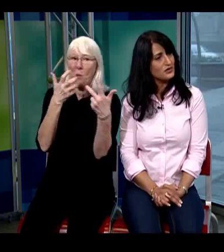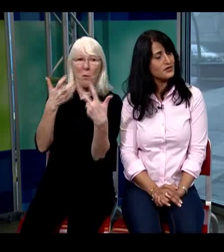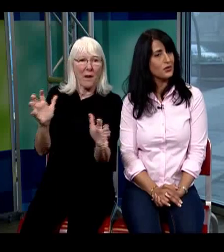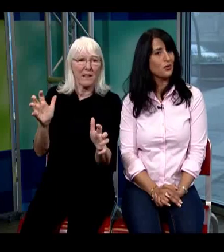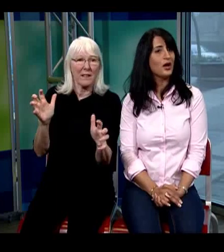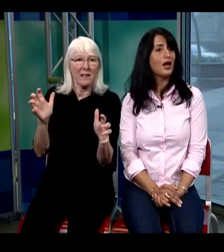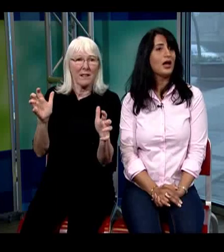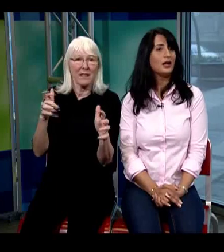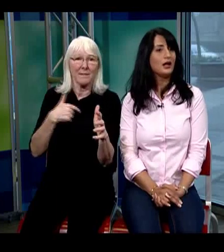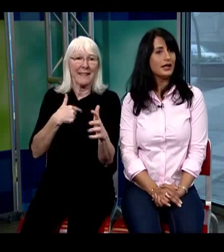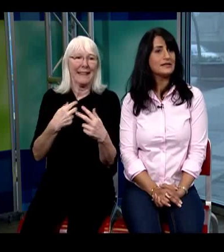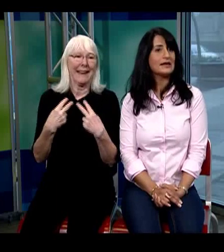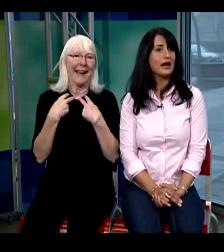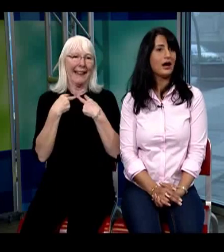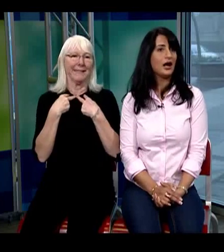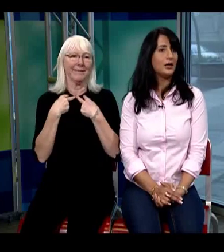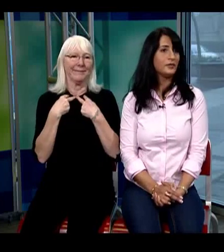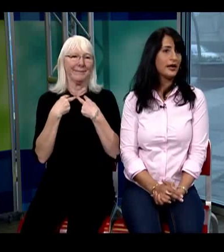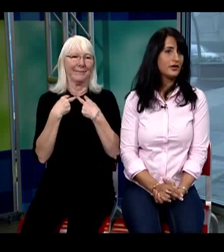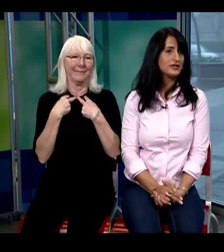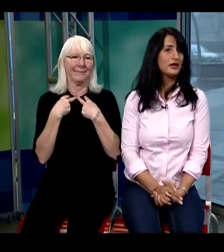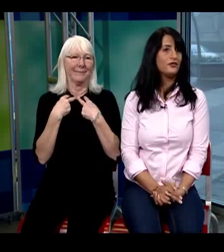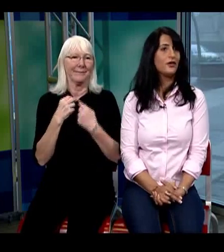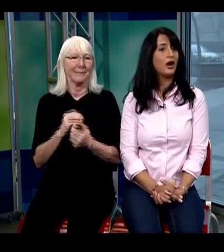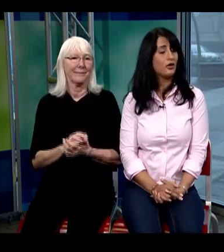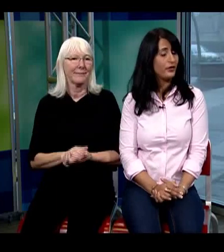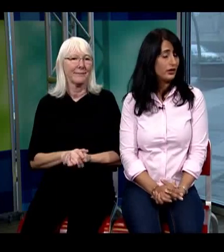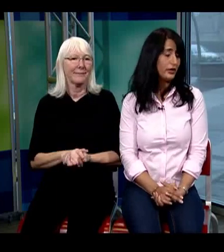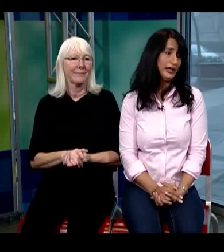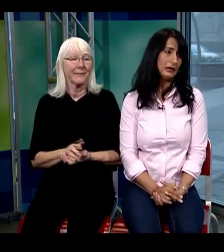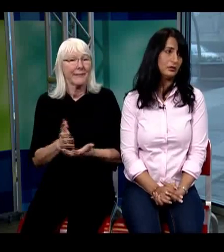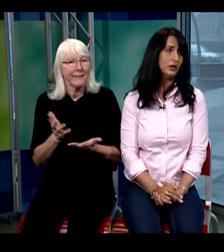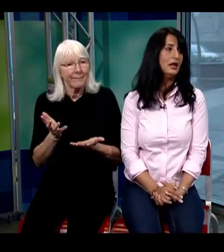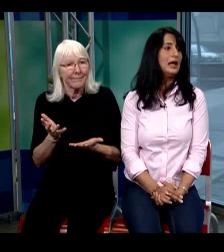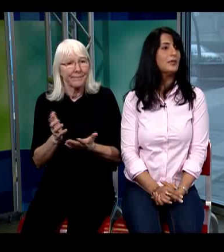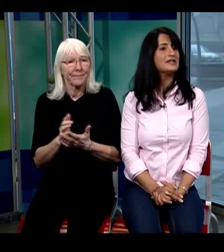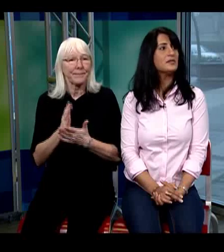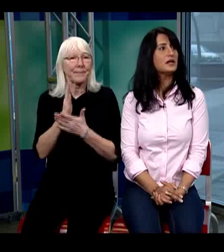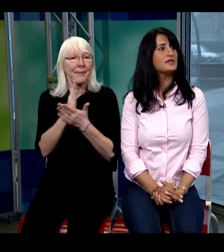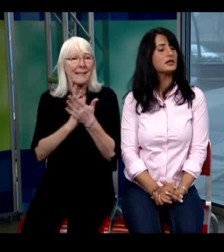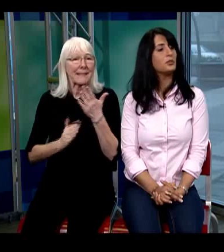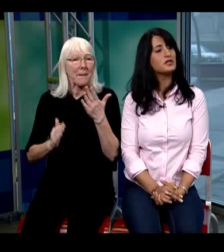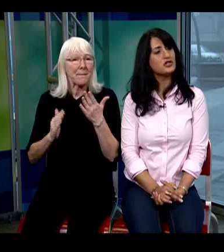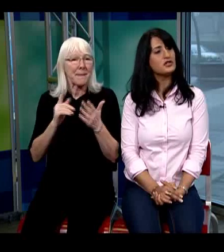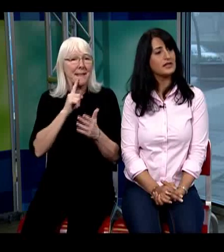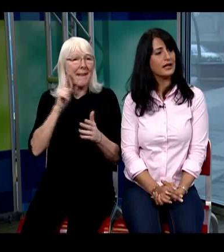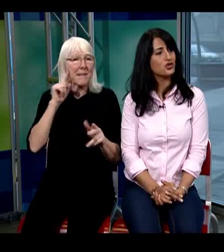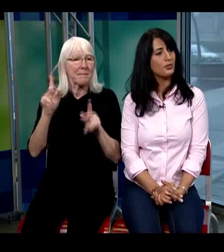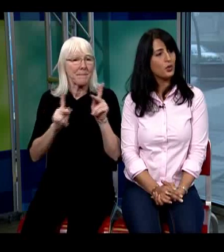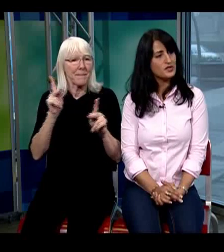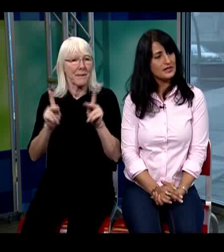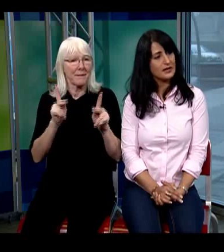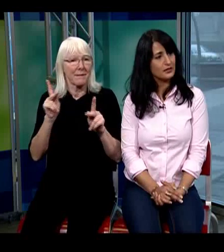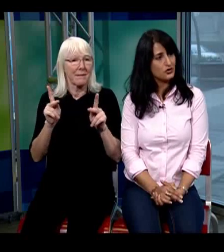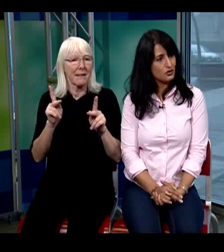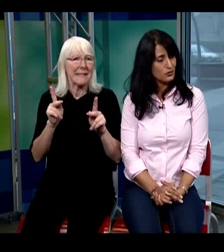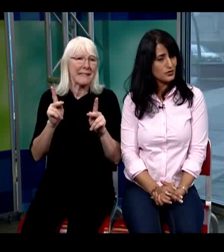so clients that are deaf are very very capable but sometimes that the positions and job postings that they choose